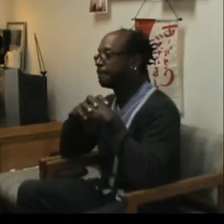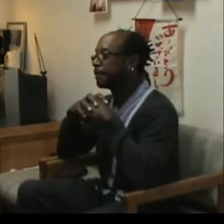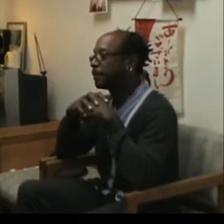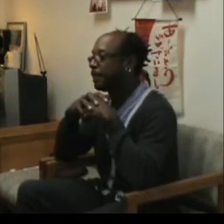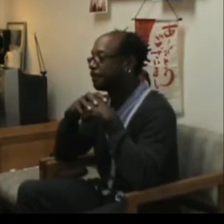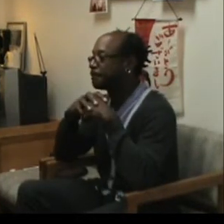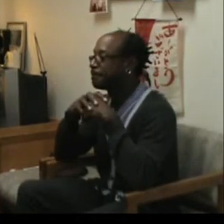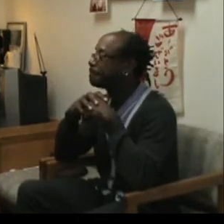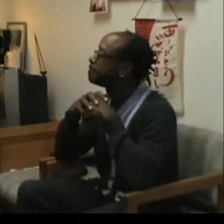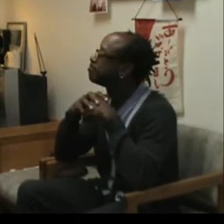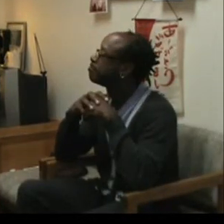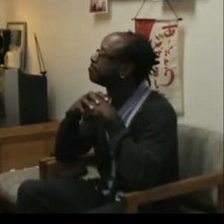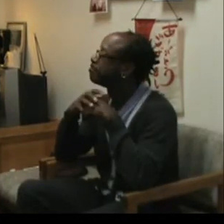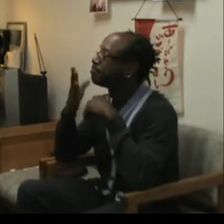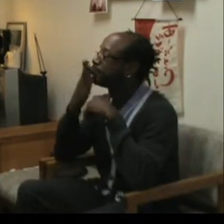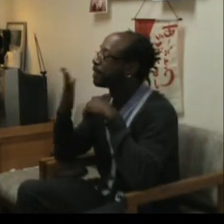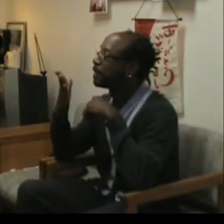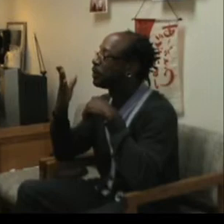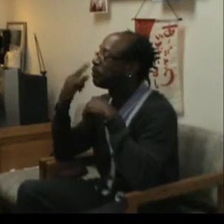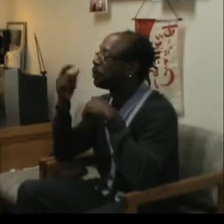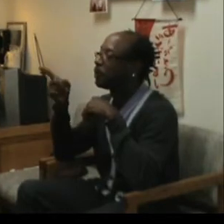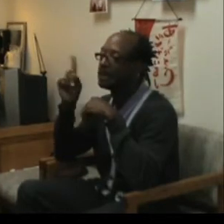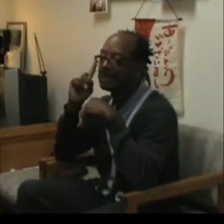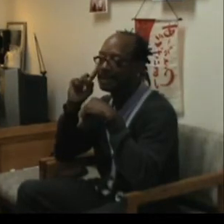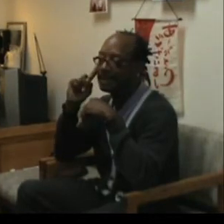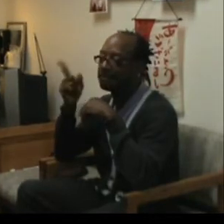Okay. Thank you for listening. Thank you for interpreting.